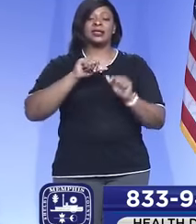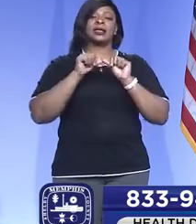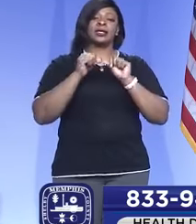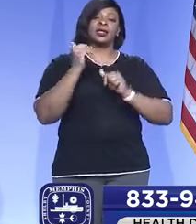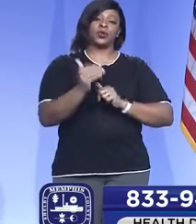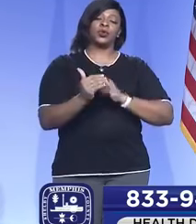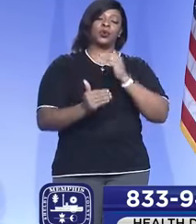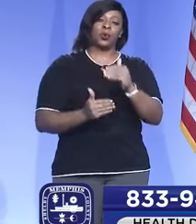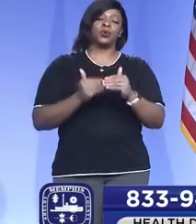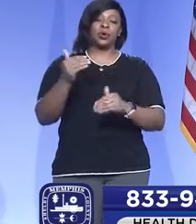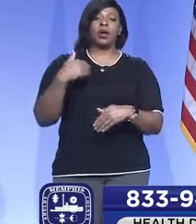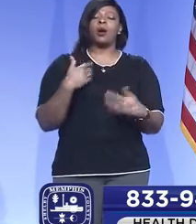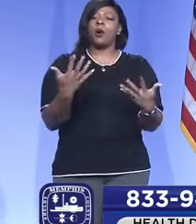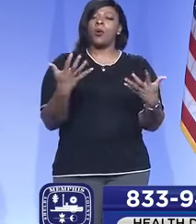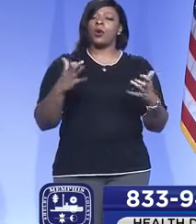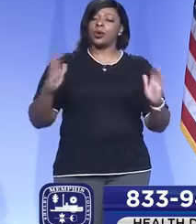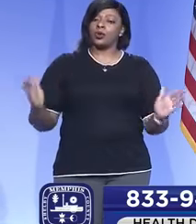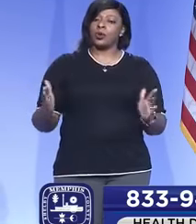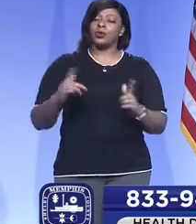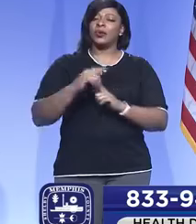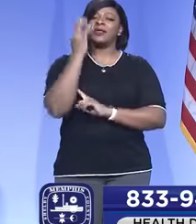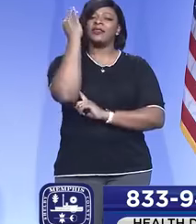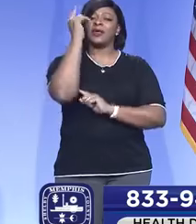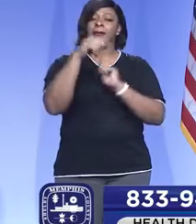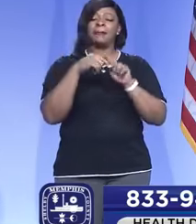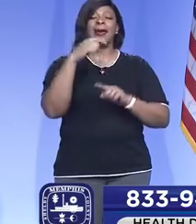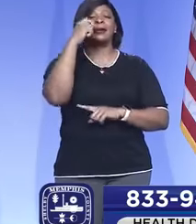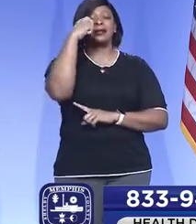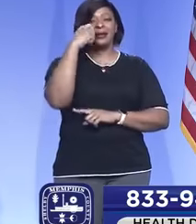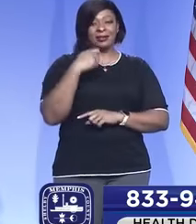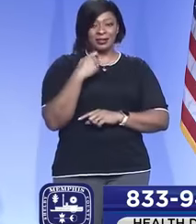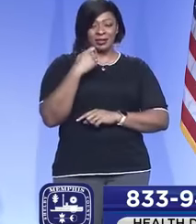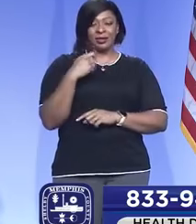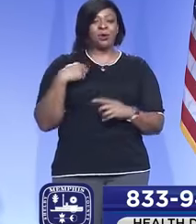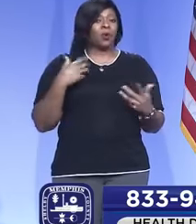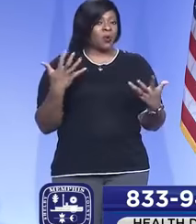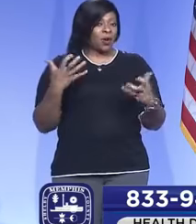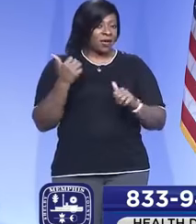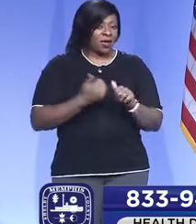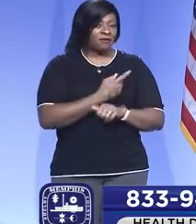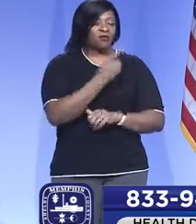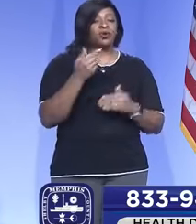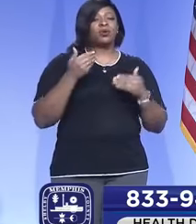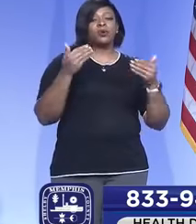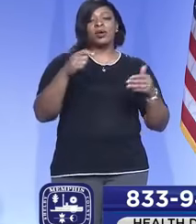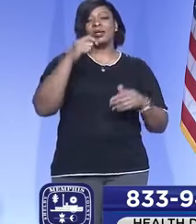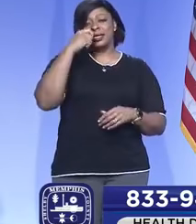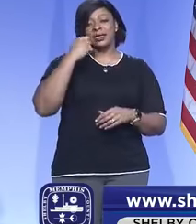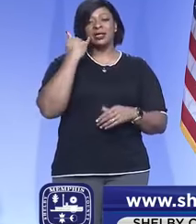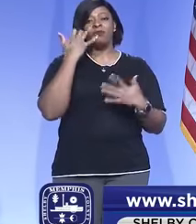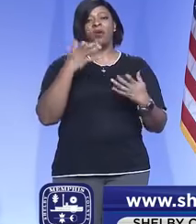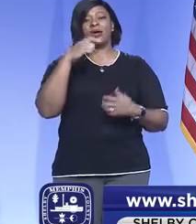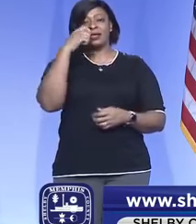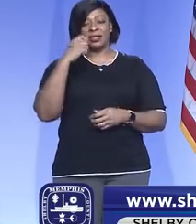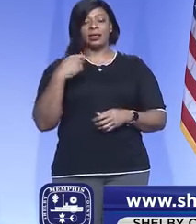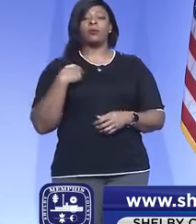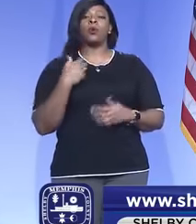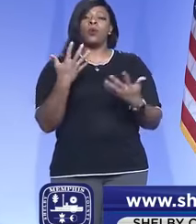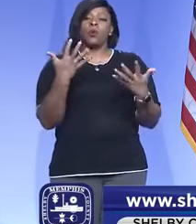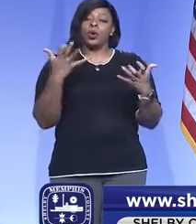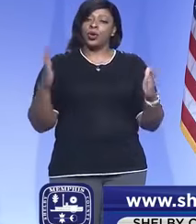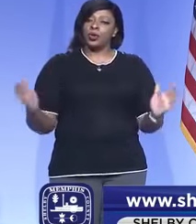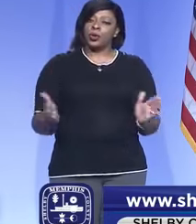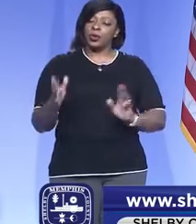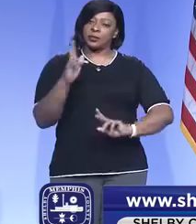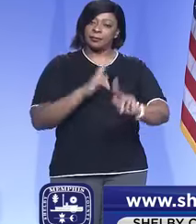and then I also want to encourage you to think about testing. We want everyone to get tested if you want to be tested, but we also are